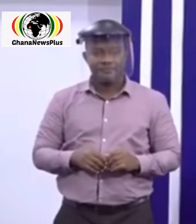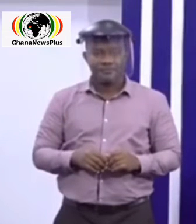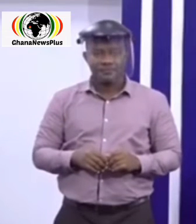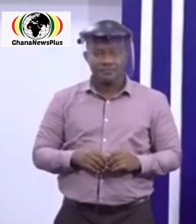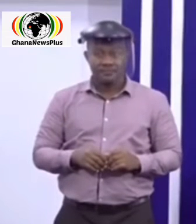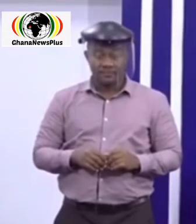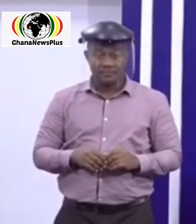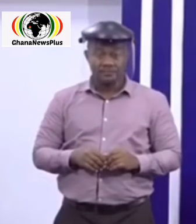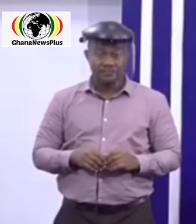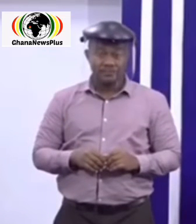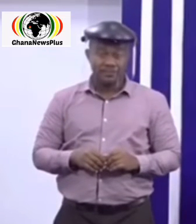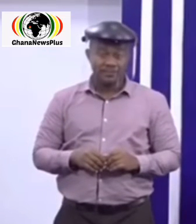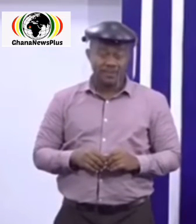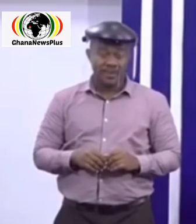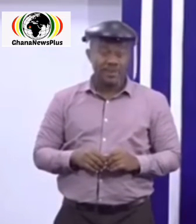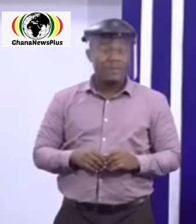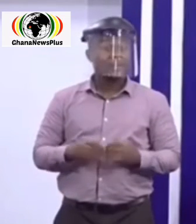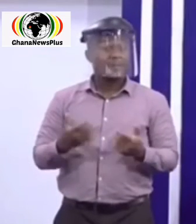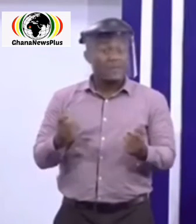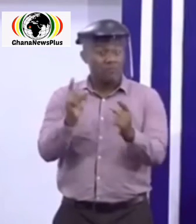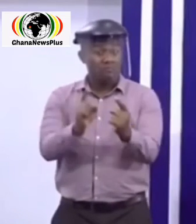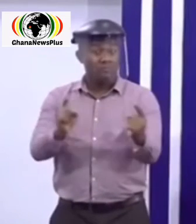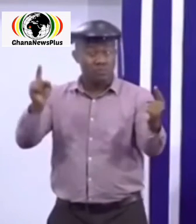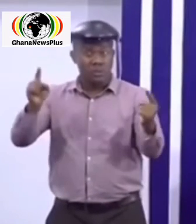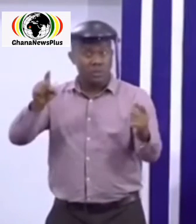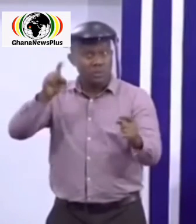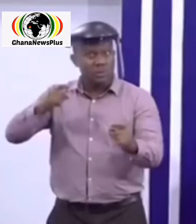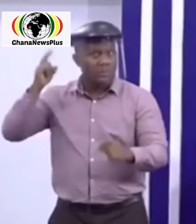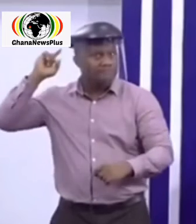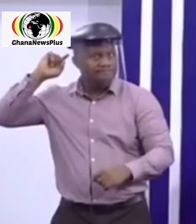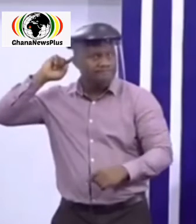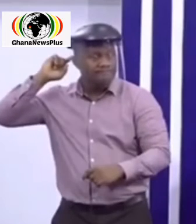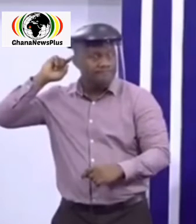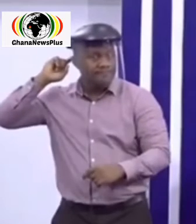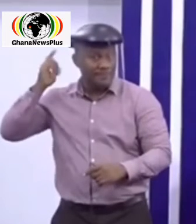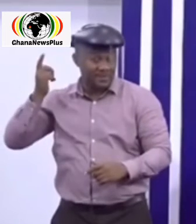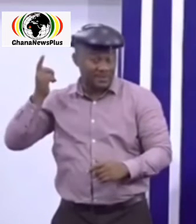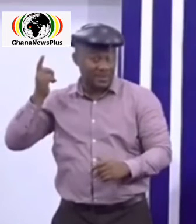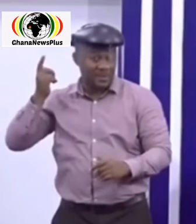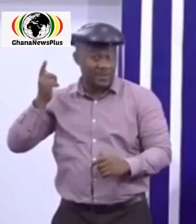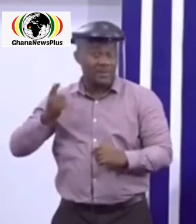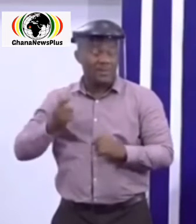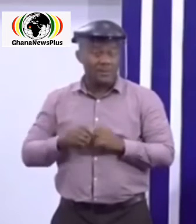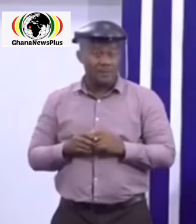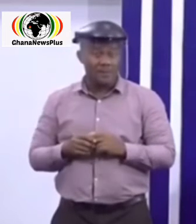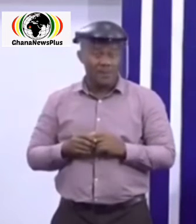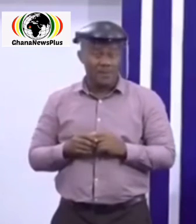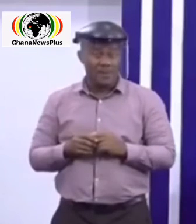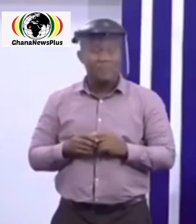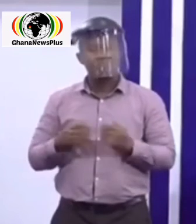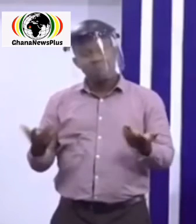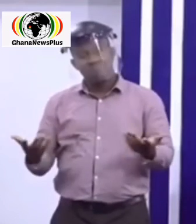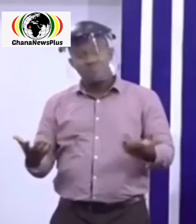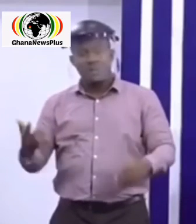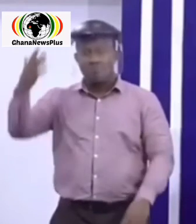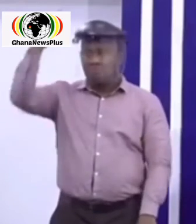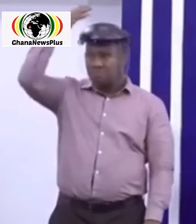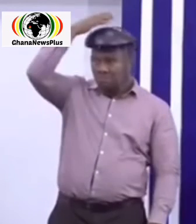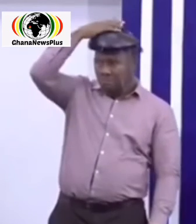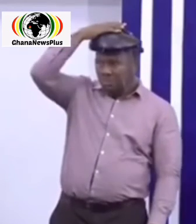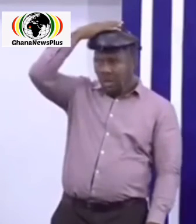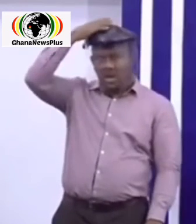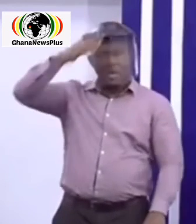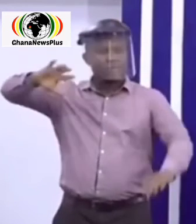in observers of social distancing protocols laying on of house should not be